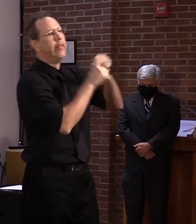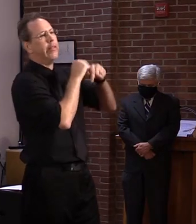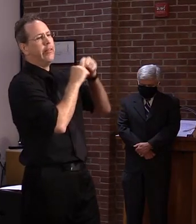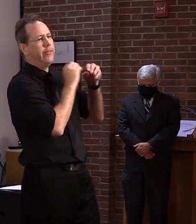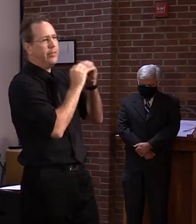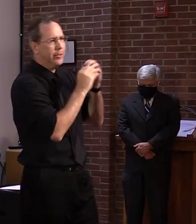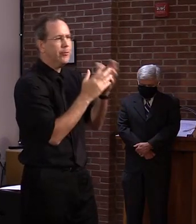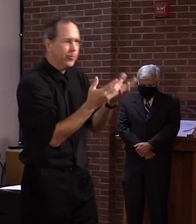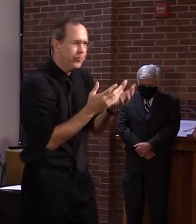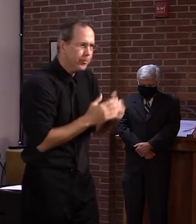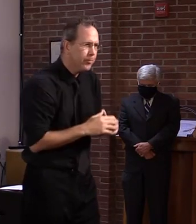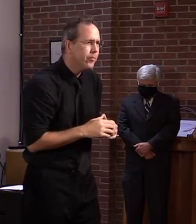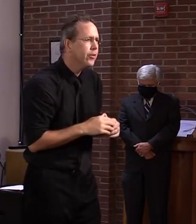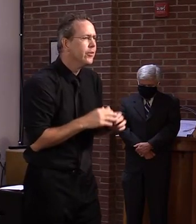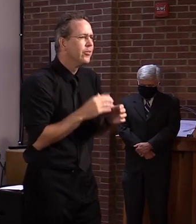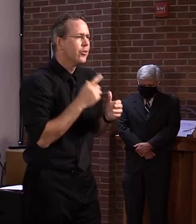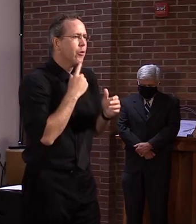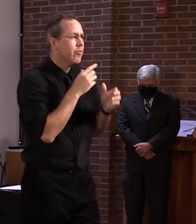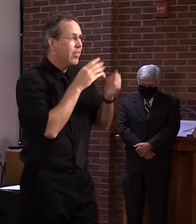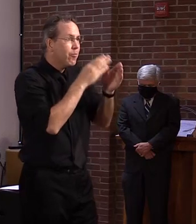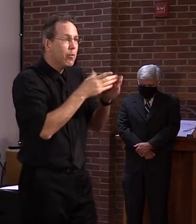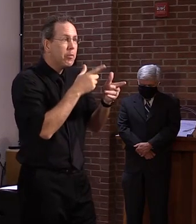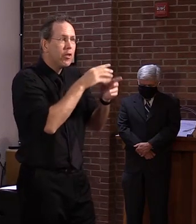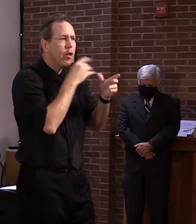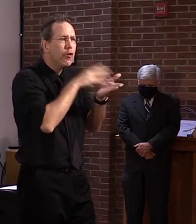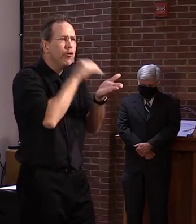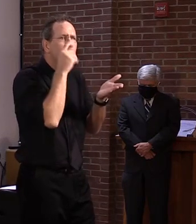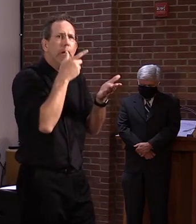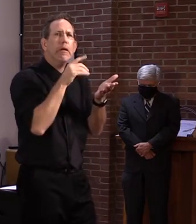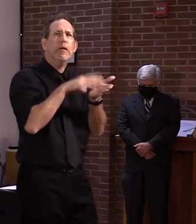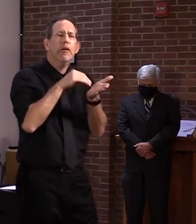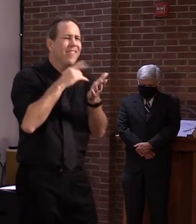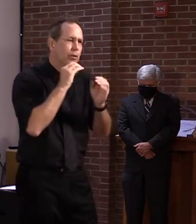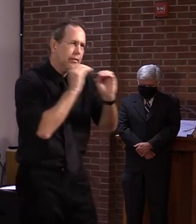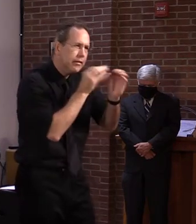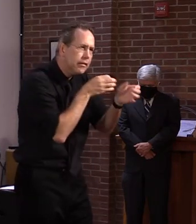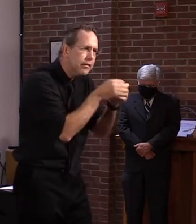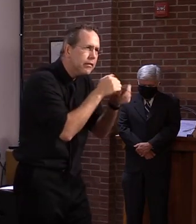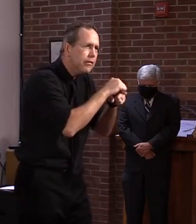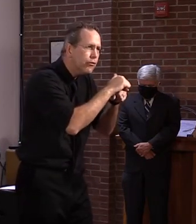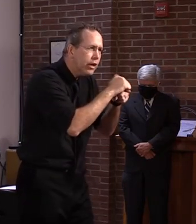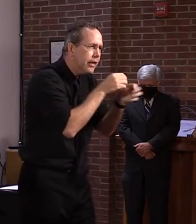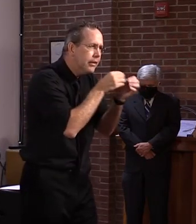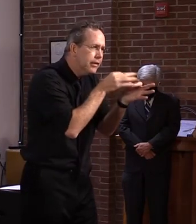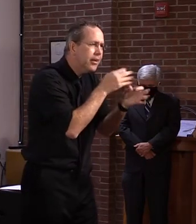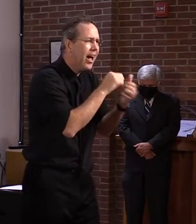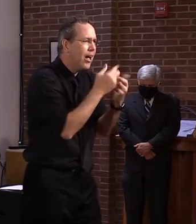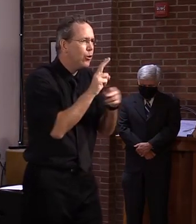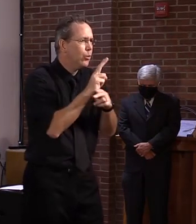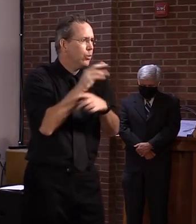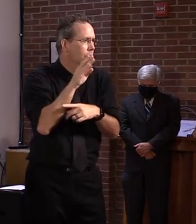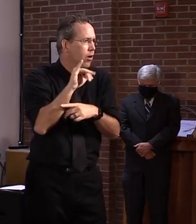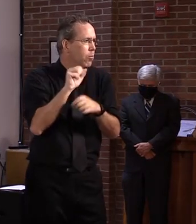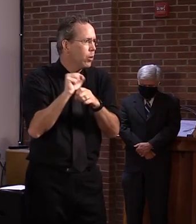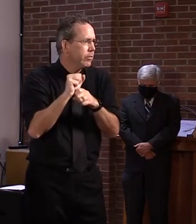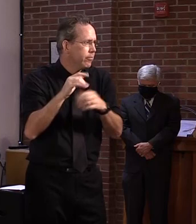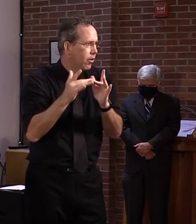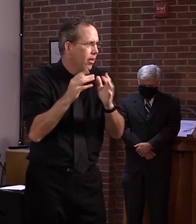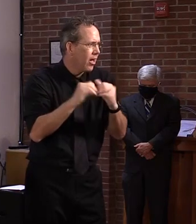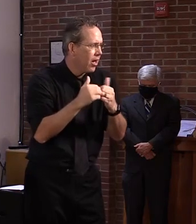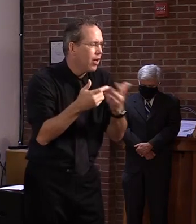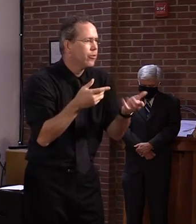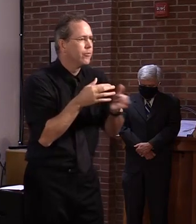this as well, but it's all based on how someone has separated from their employer, whether they're receiving other wages or